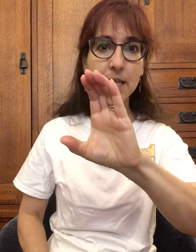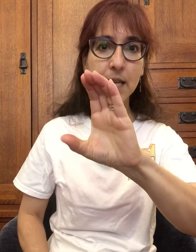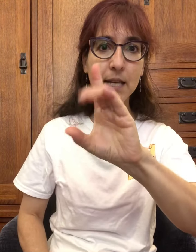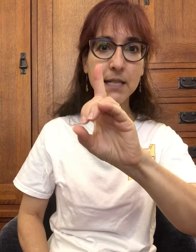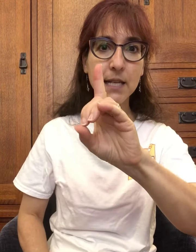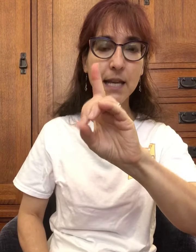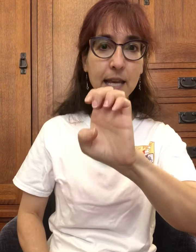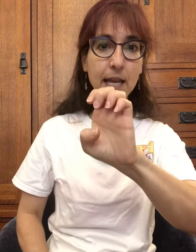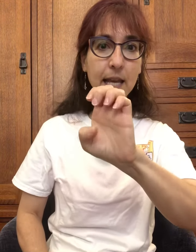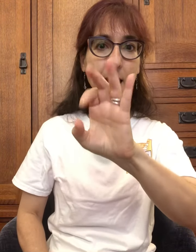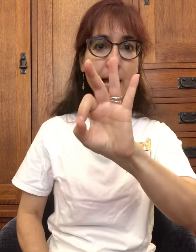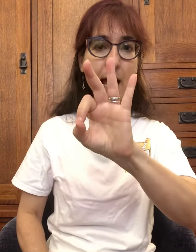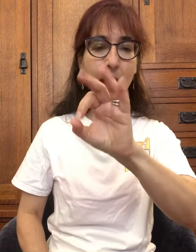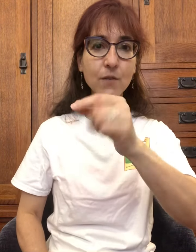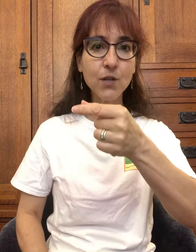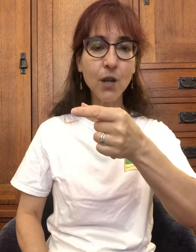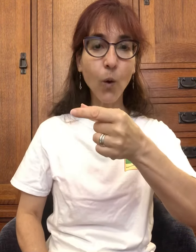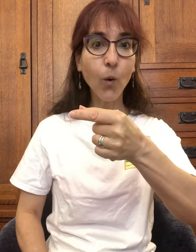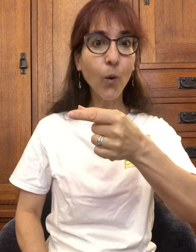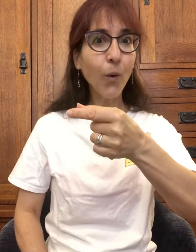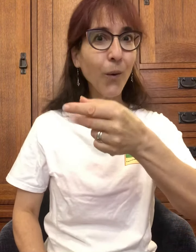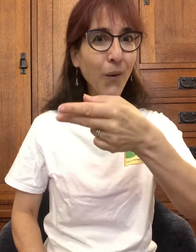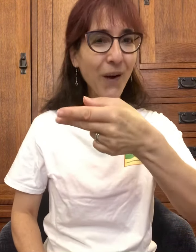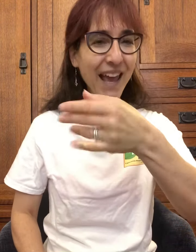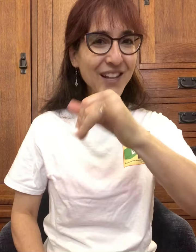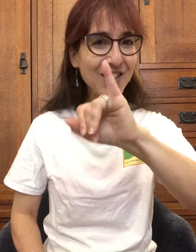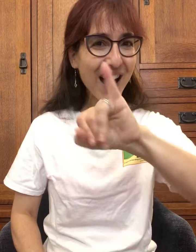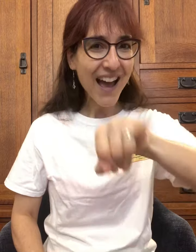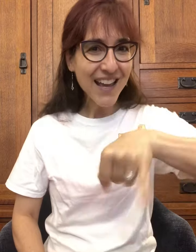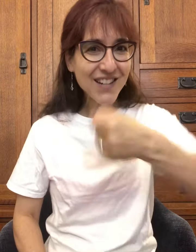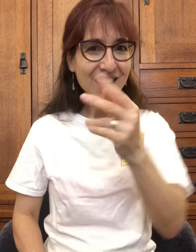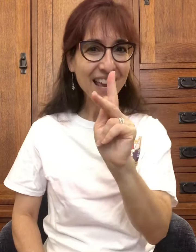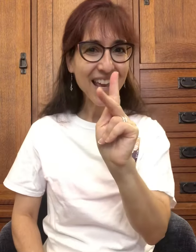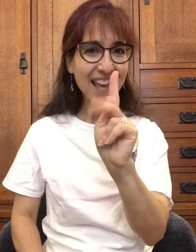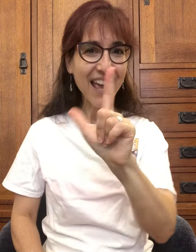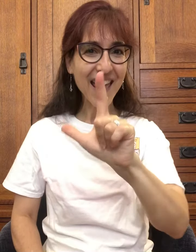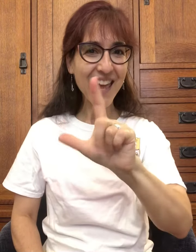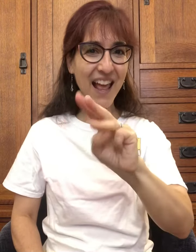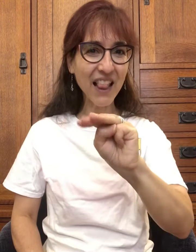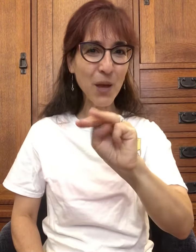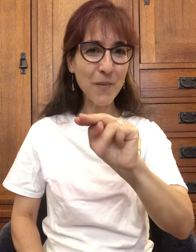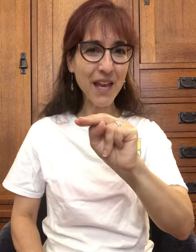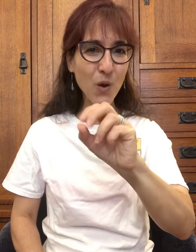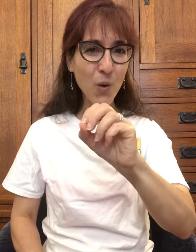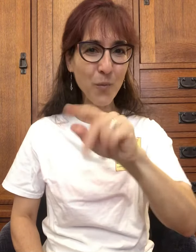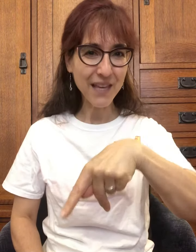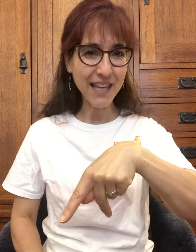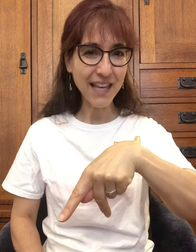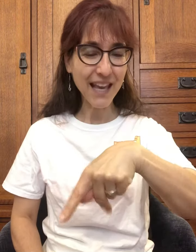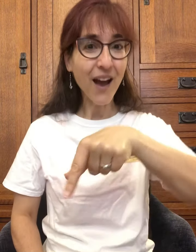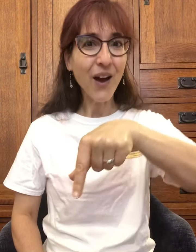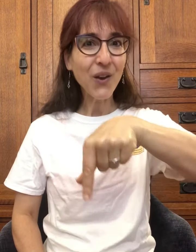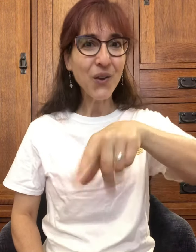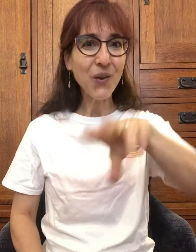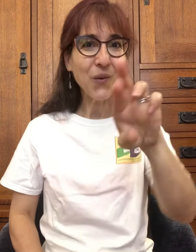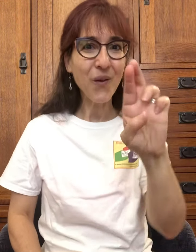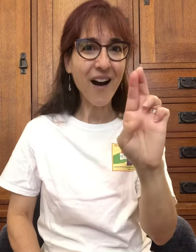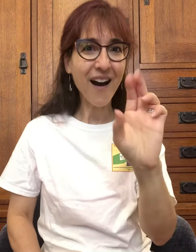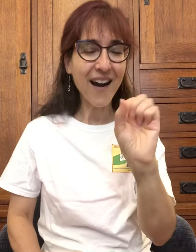C, D, E, F, G, H, I, J, K, L, M, N, O, P, Q, R,